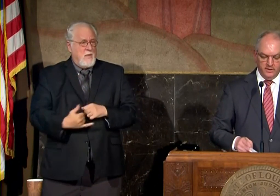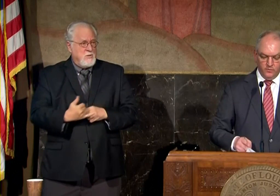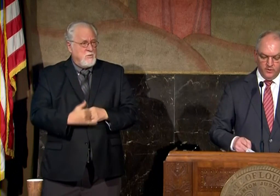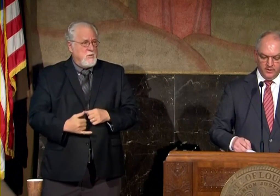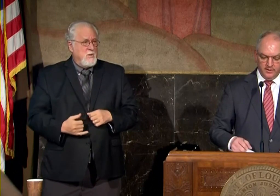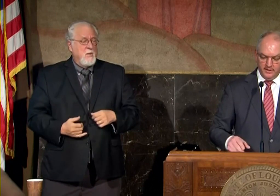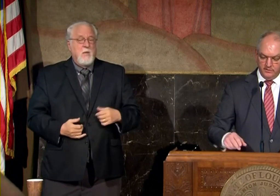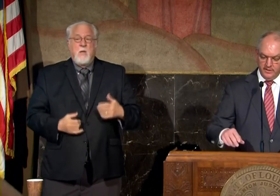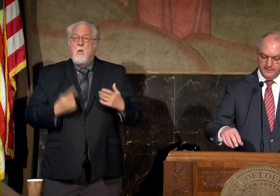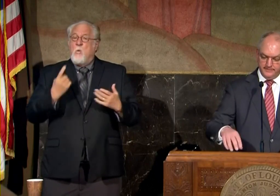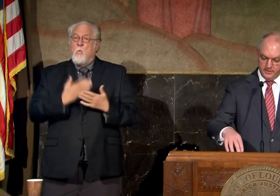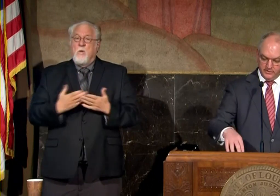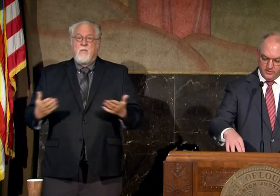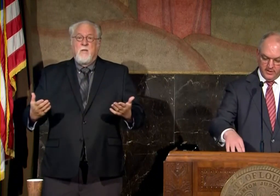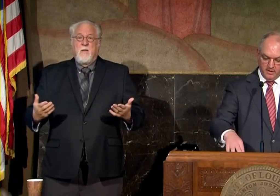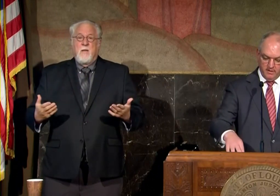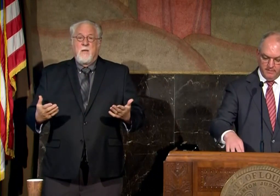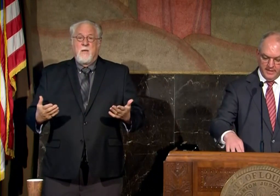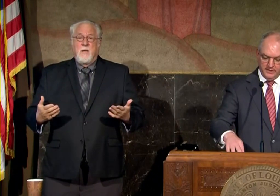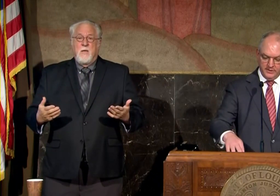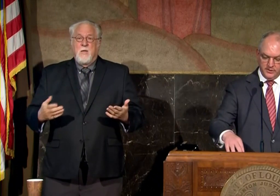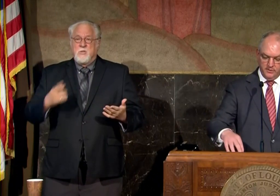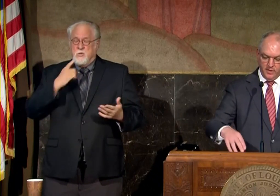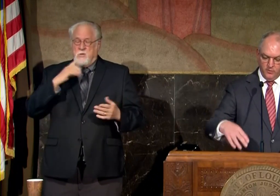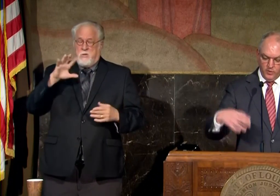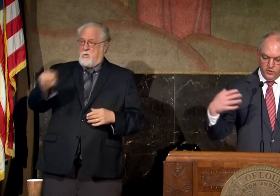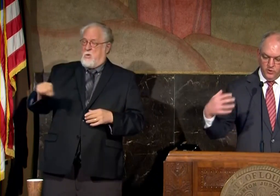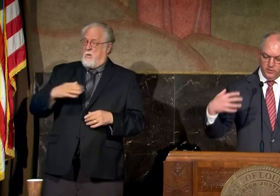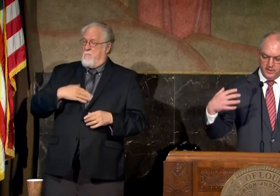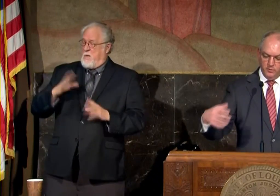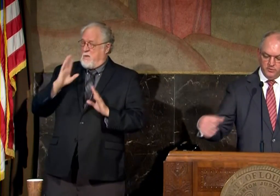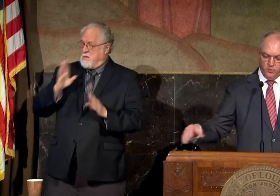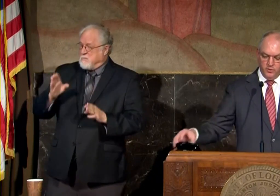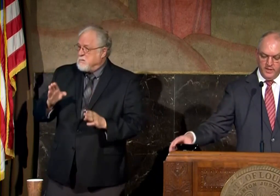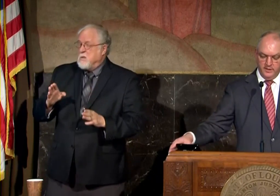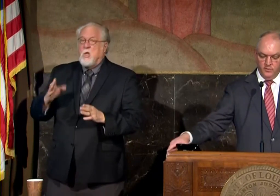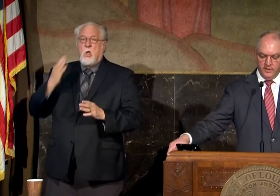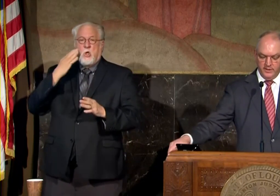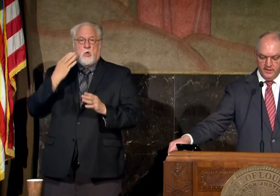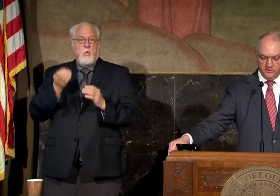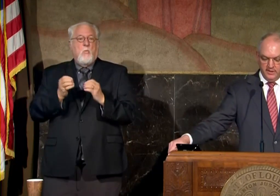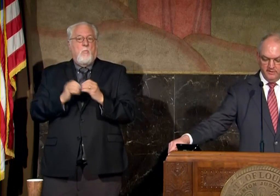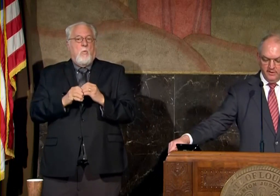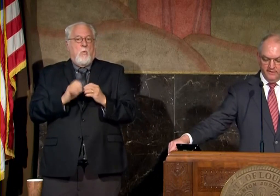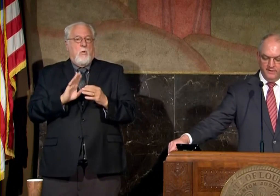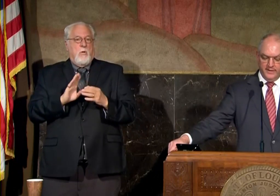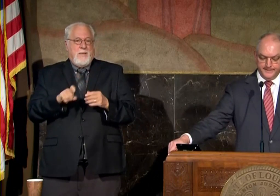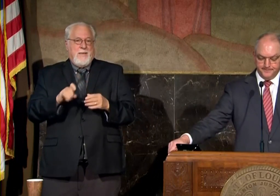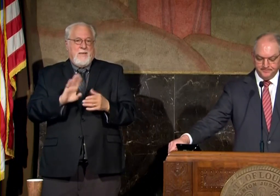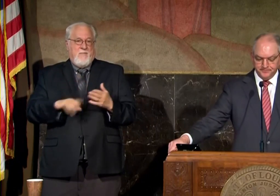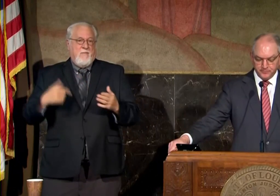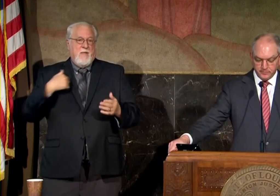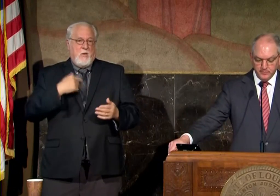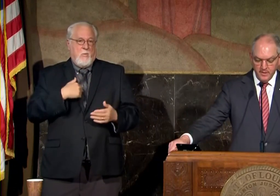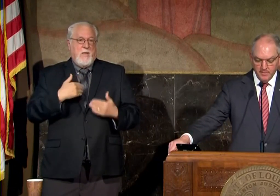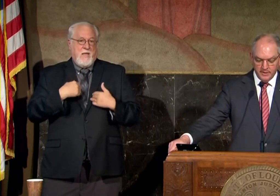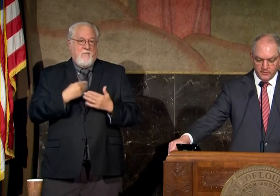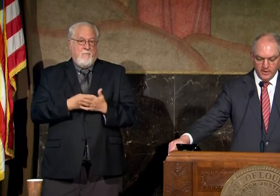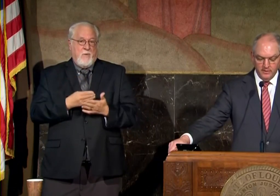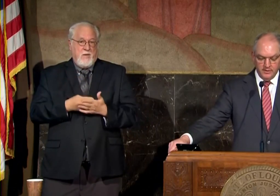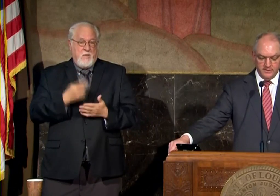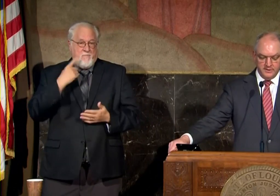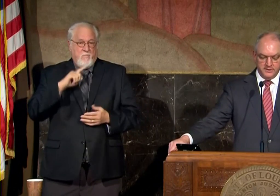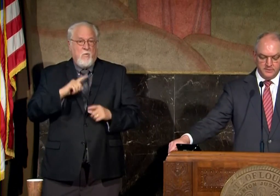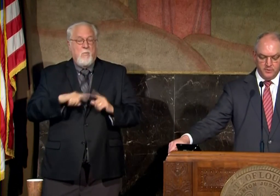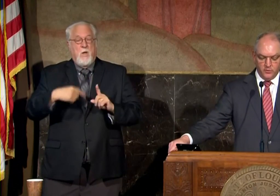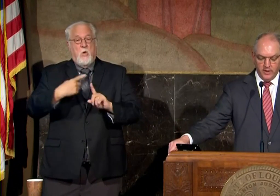you know one of the things that certainly caught my attention and and we knew that there was more need than we could initially fund but the